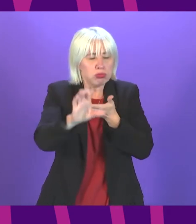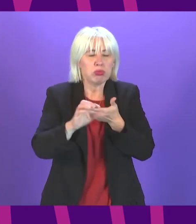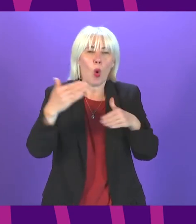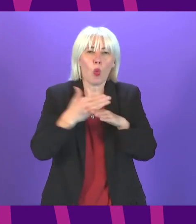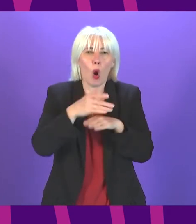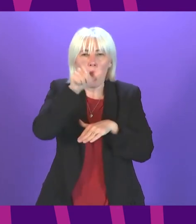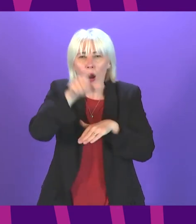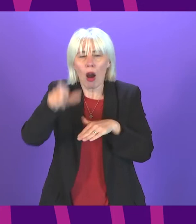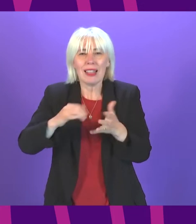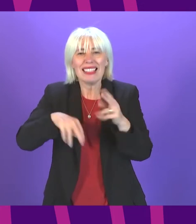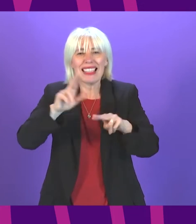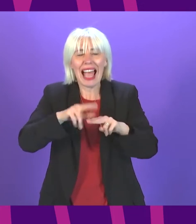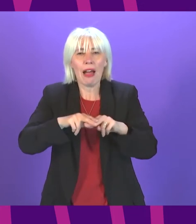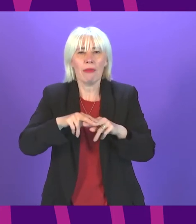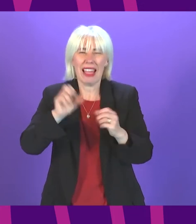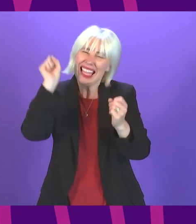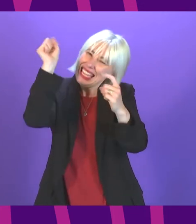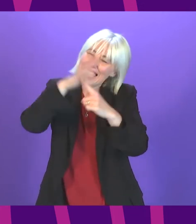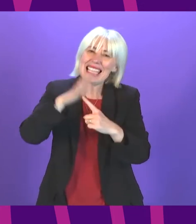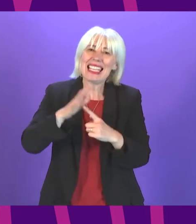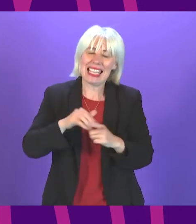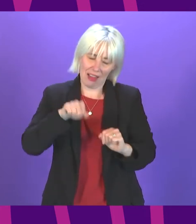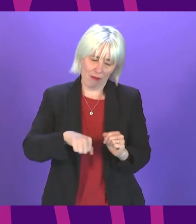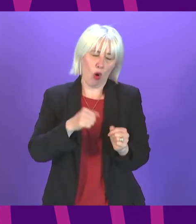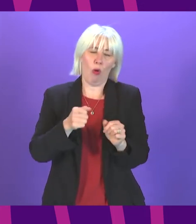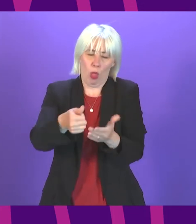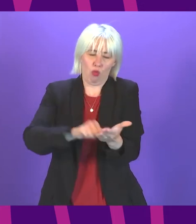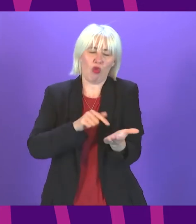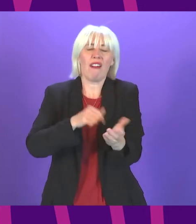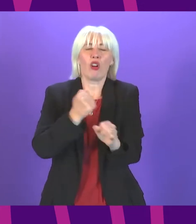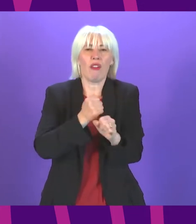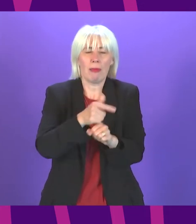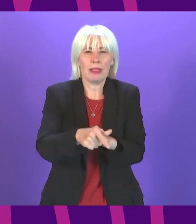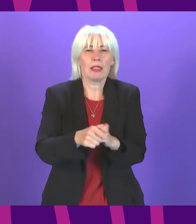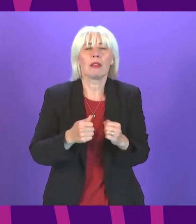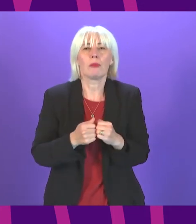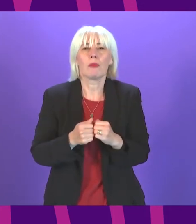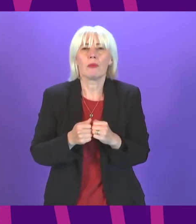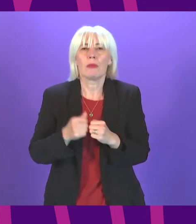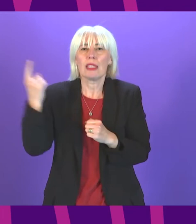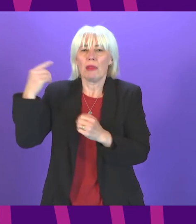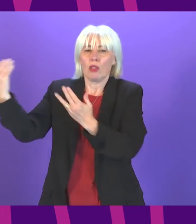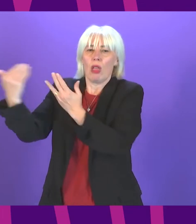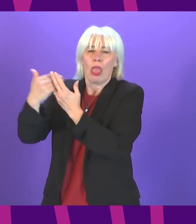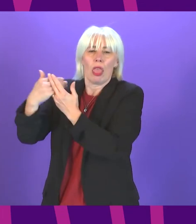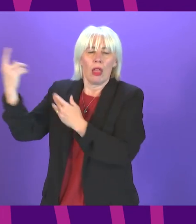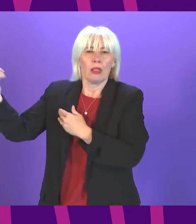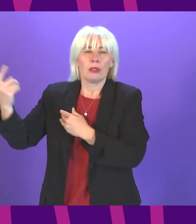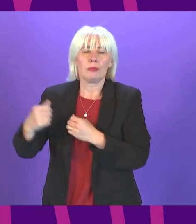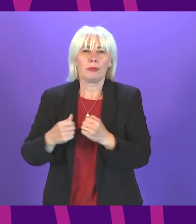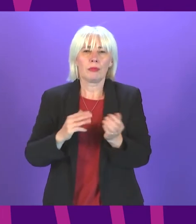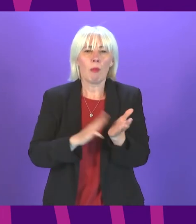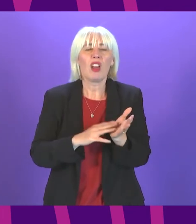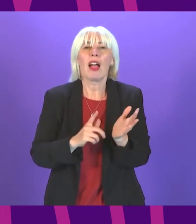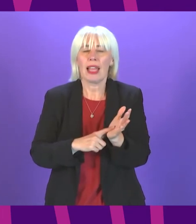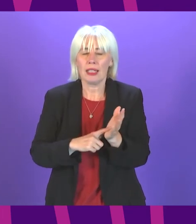enable a just transition are all key elements of the programme for government and this is supported by the yes Monica Lennon